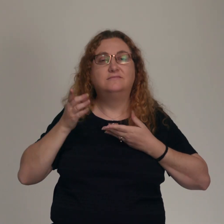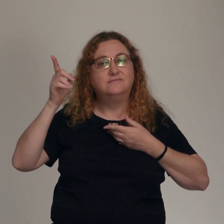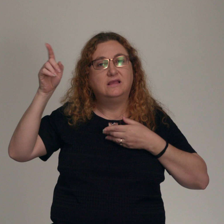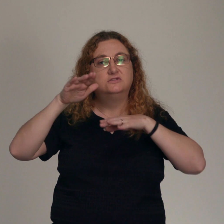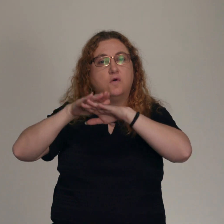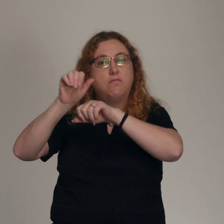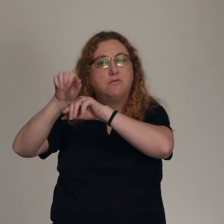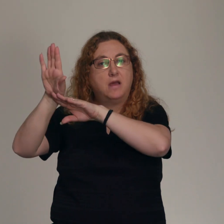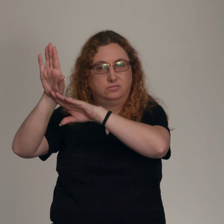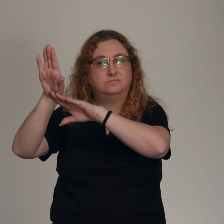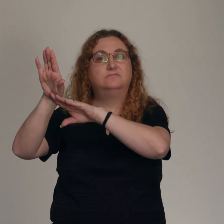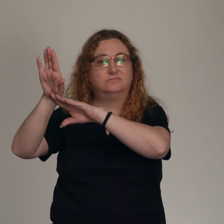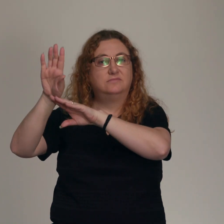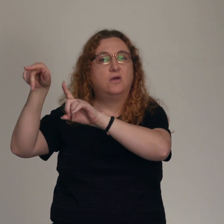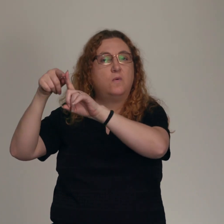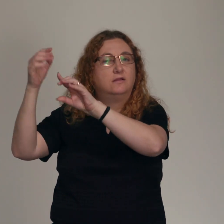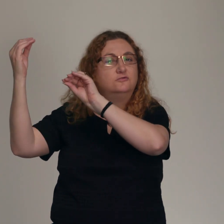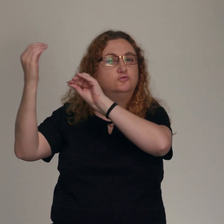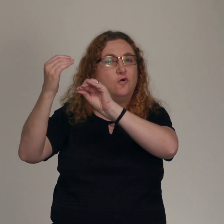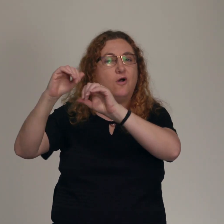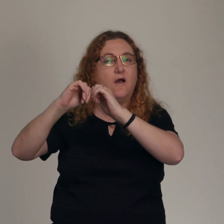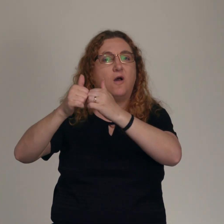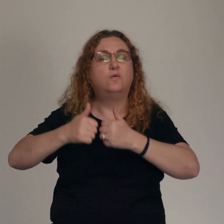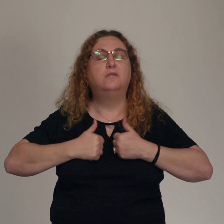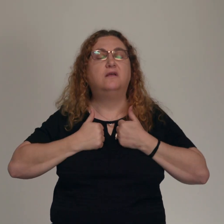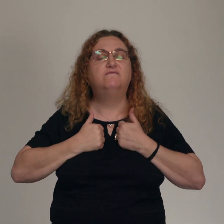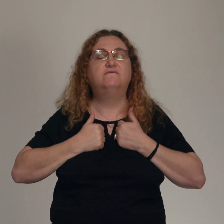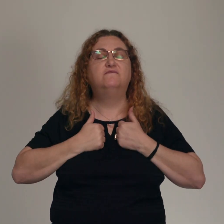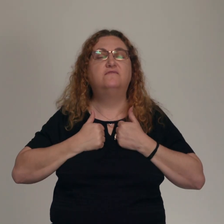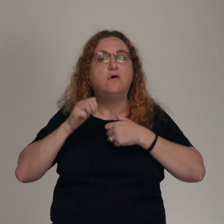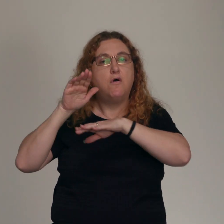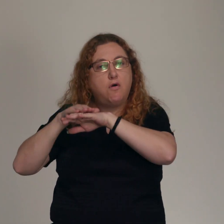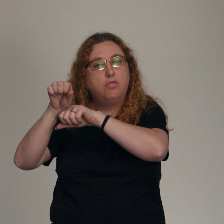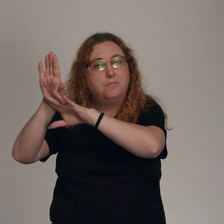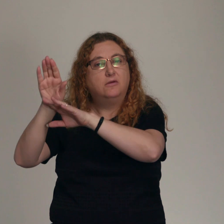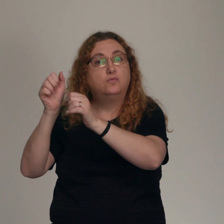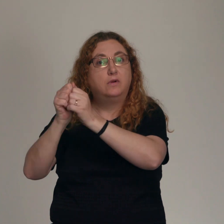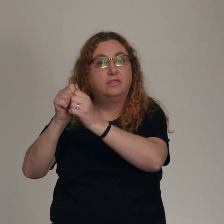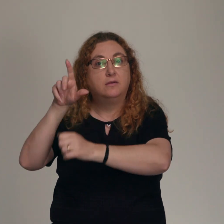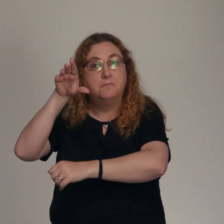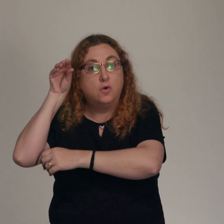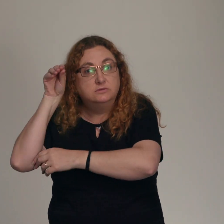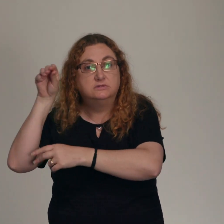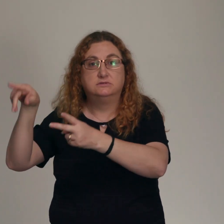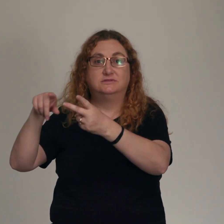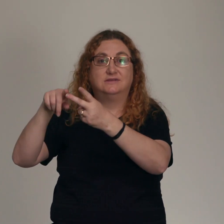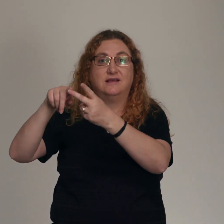was on the mountain when he taught us how to live. He was on the mountain with Moses and Elijah when he demonstrated that